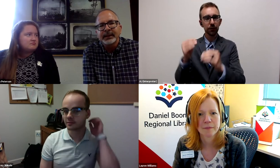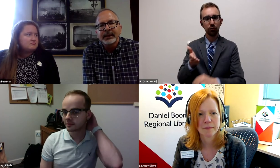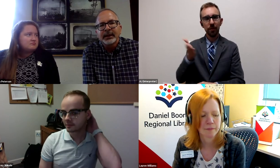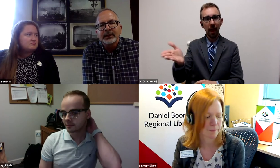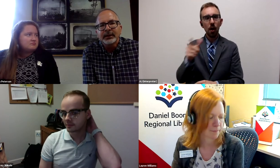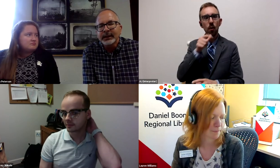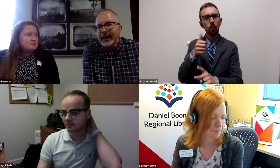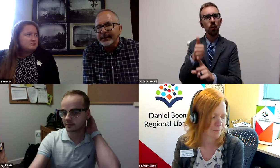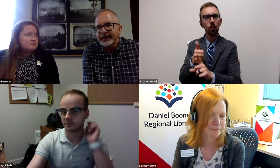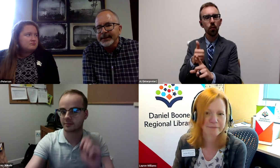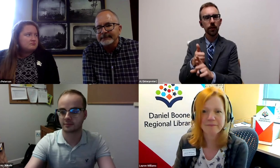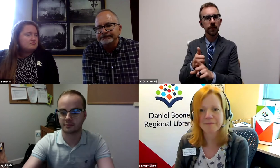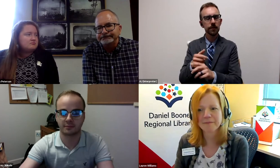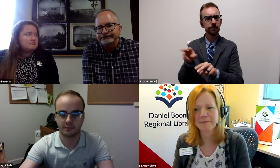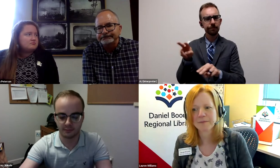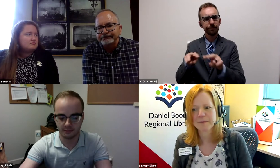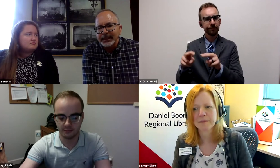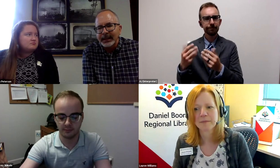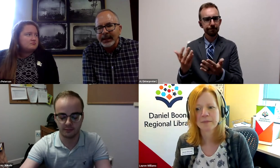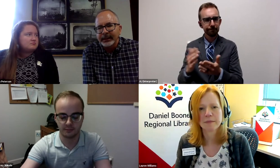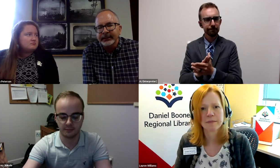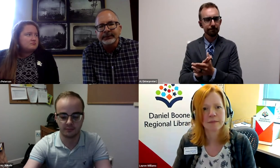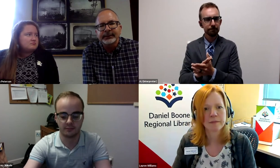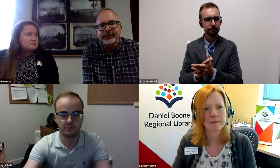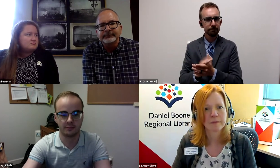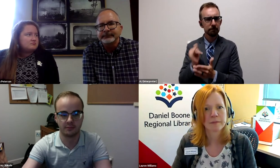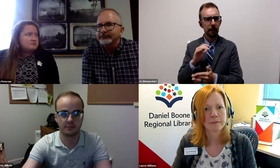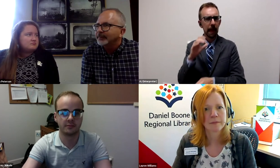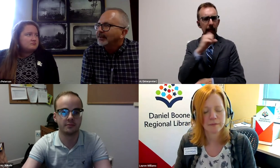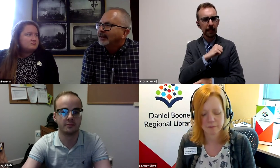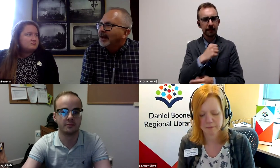was looking at, I guess,